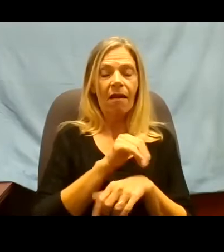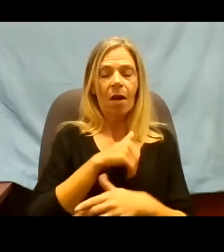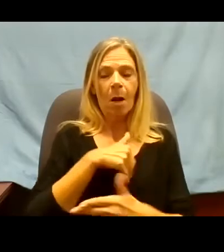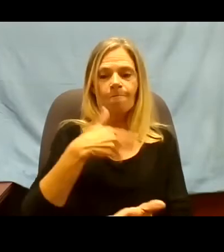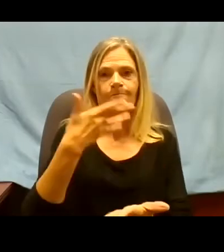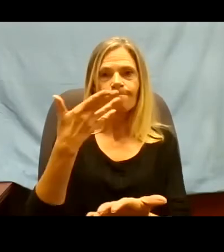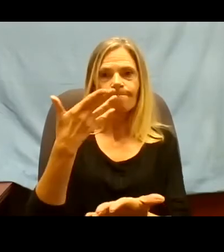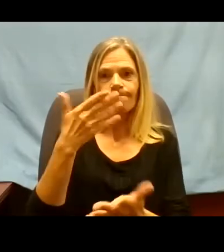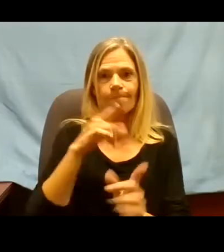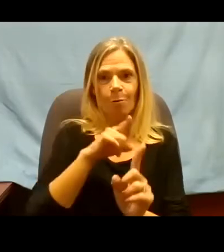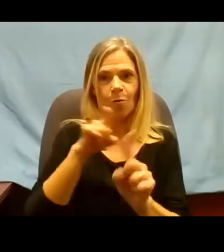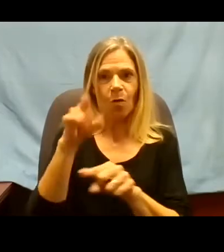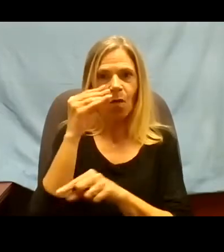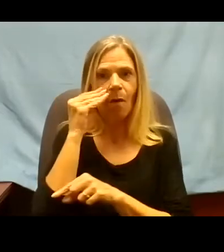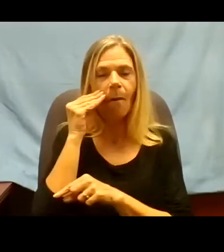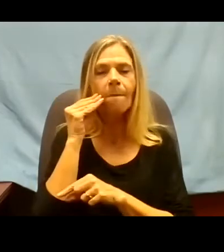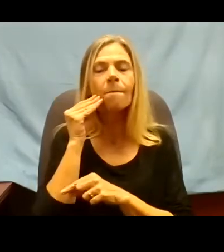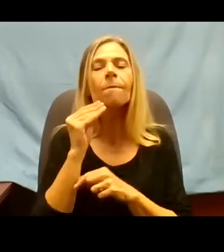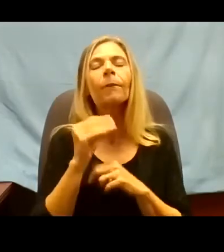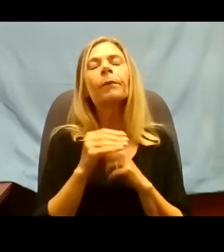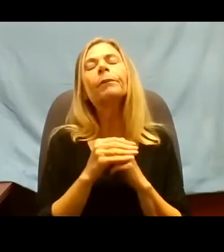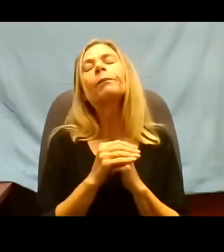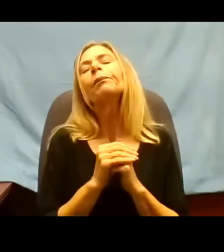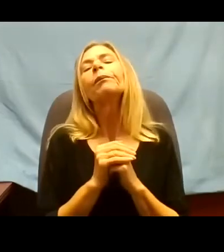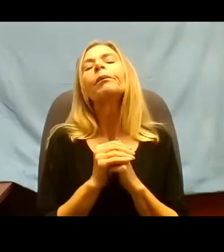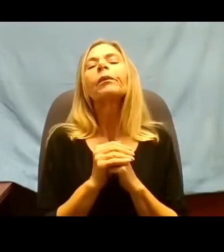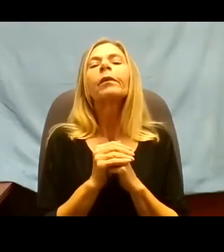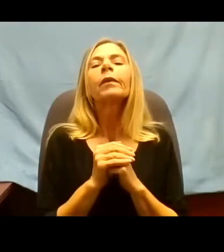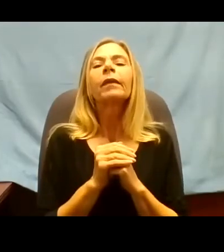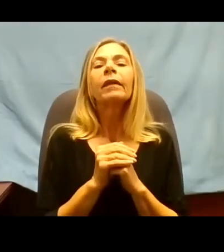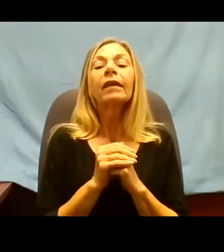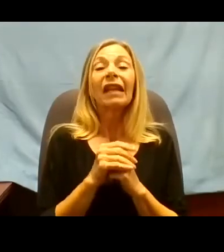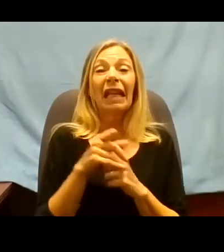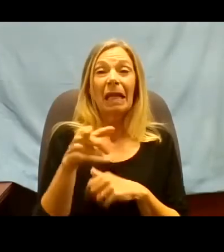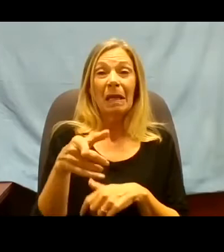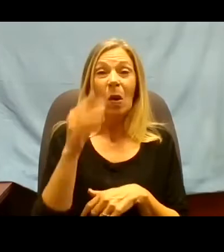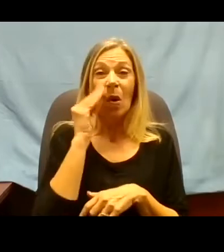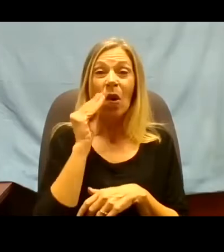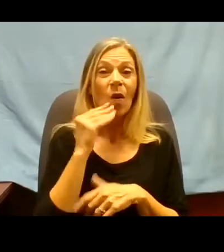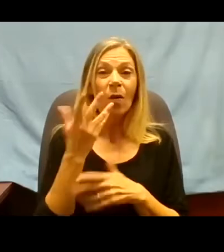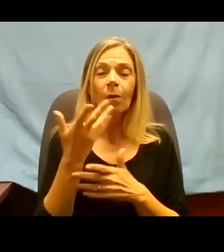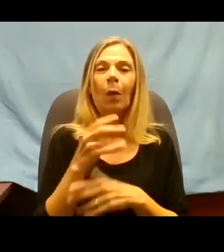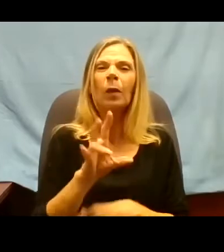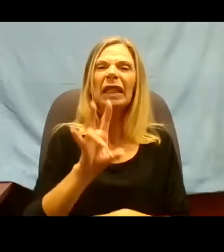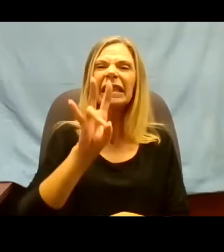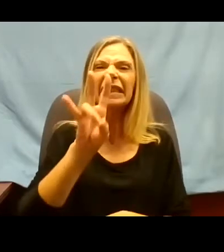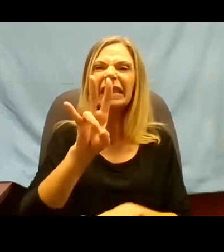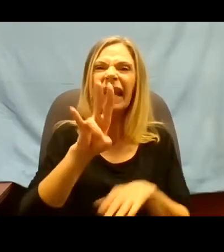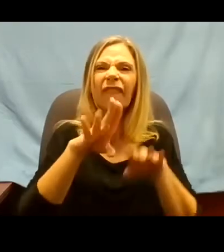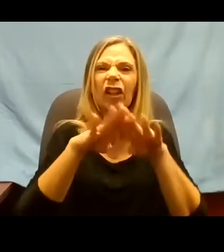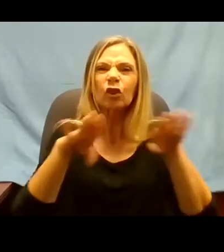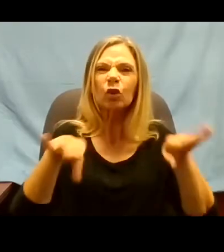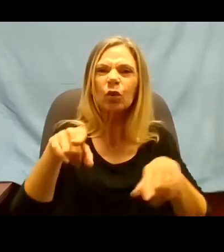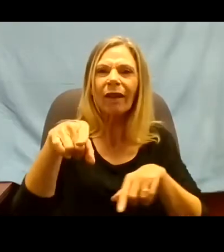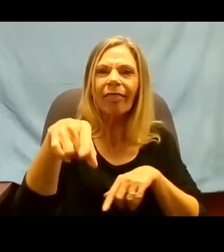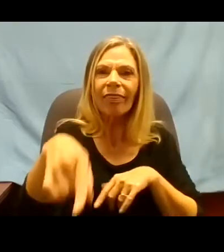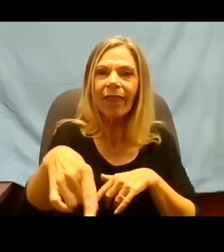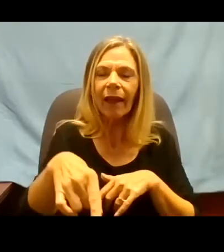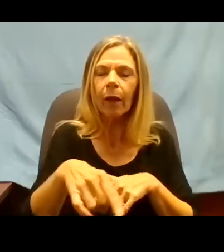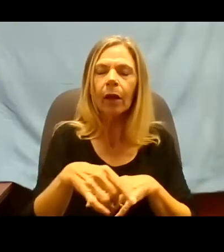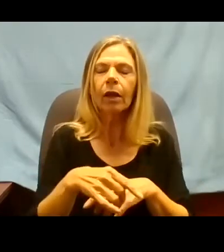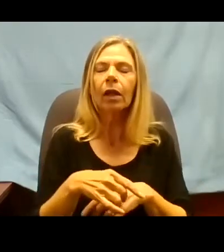going home to seven children. The youngest will be